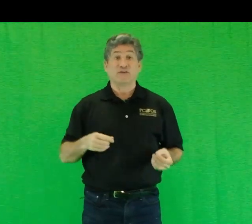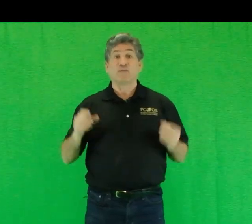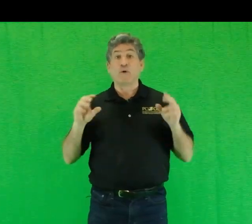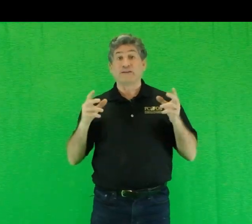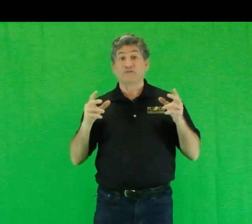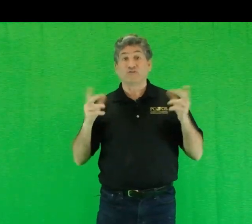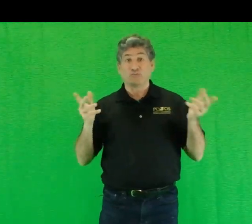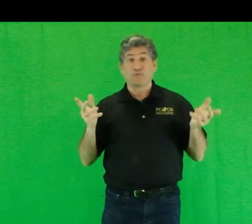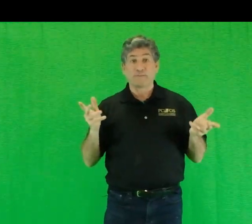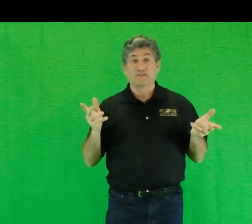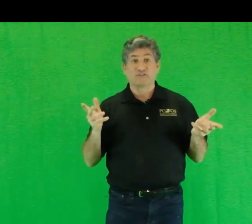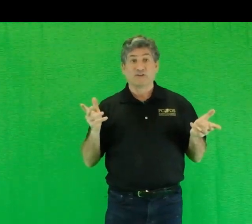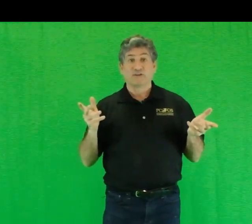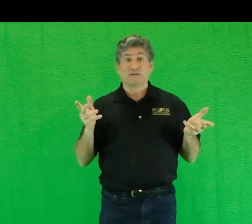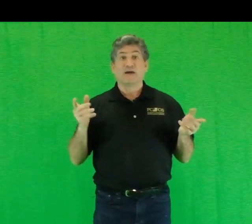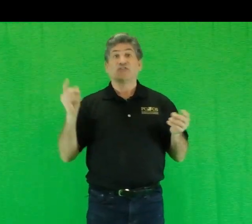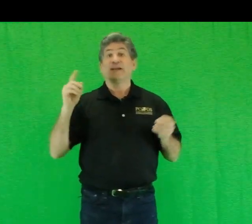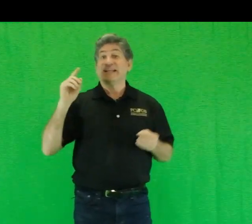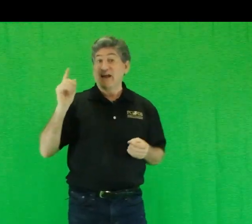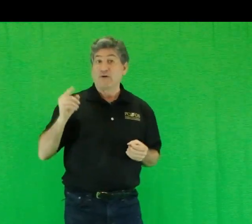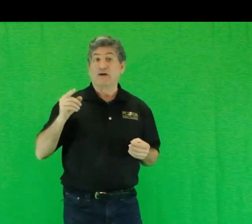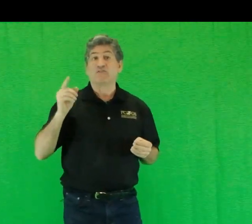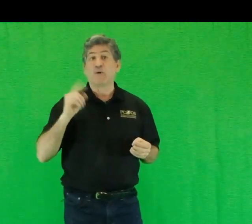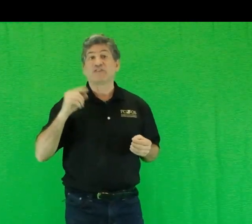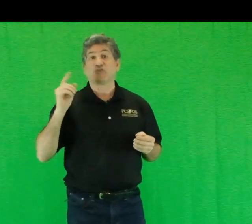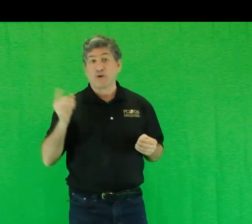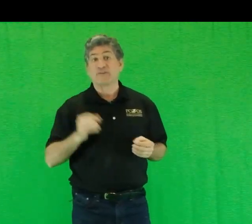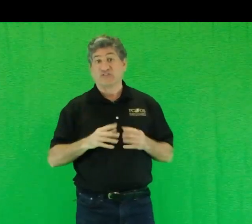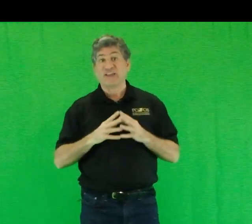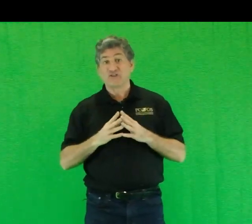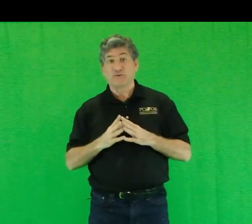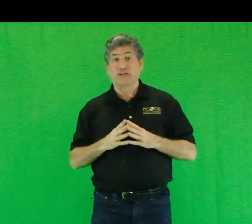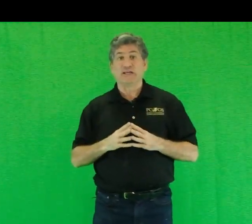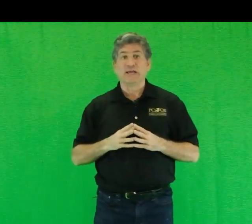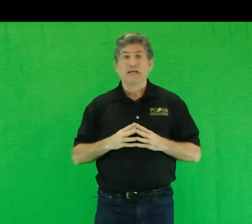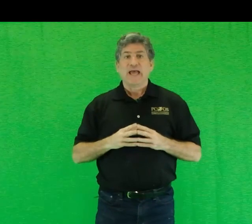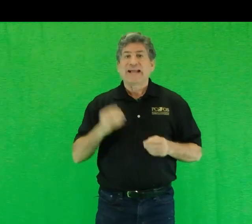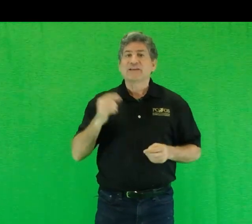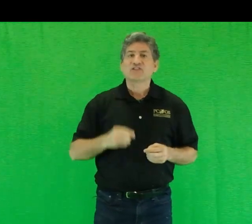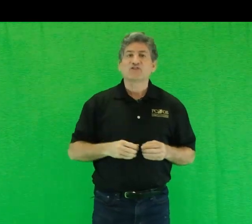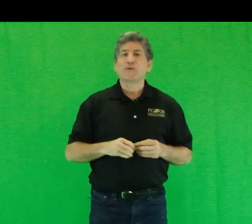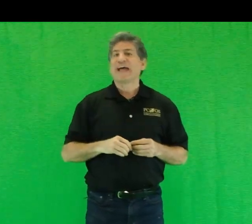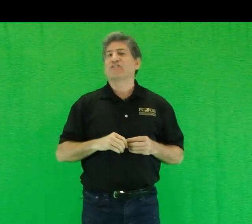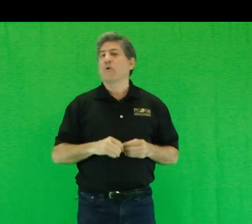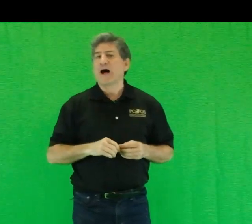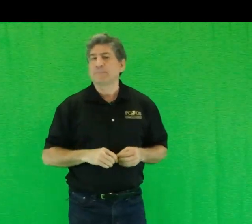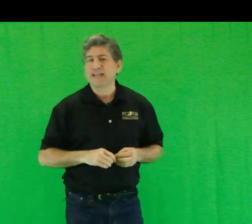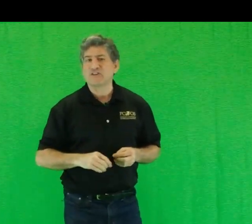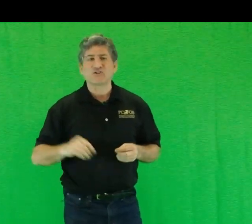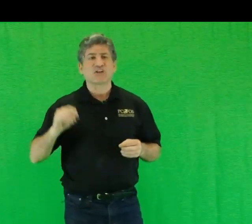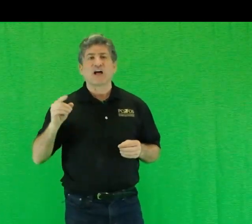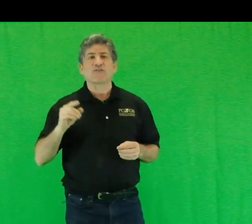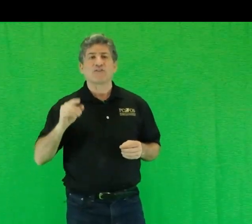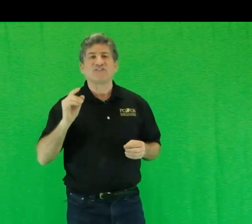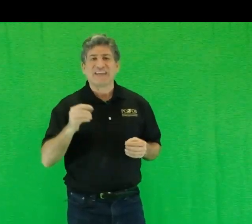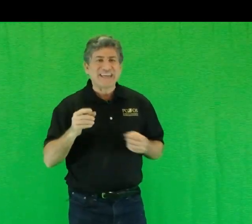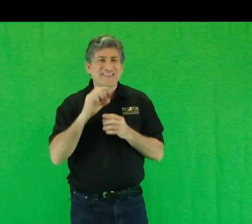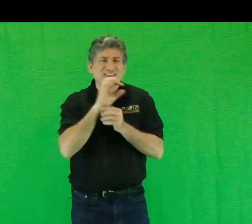of white supremacist hegemony. And as such, we had no obligations other than to eat the